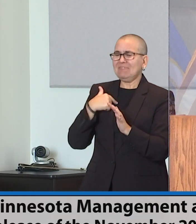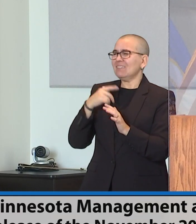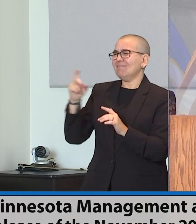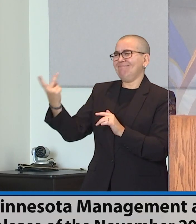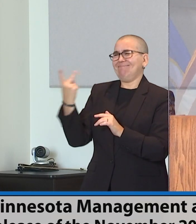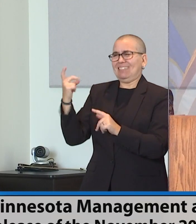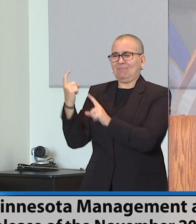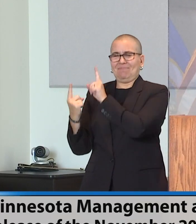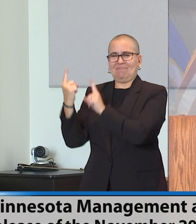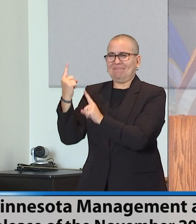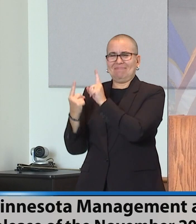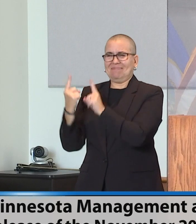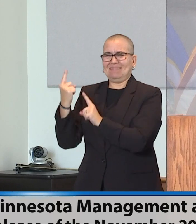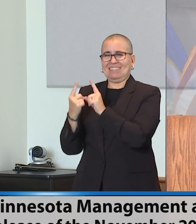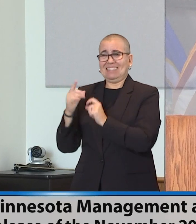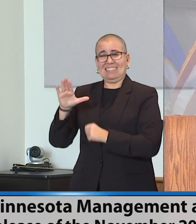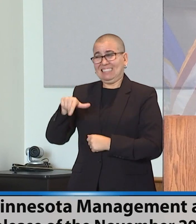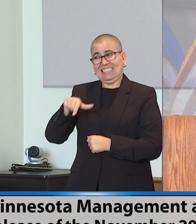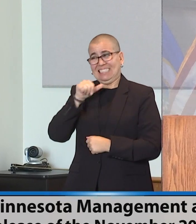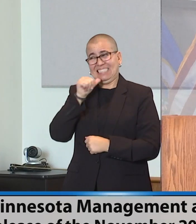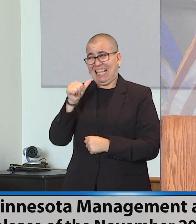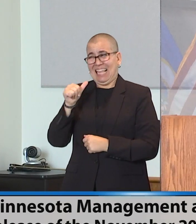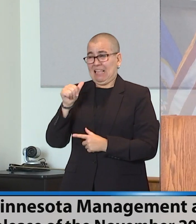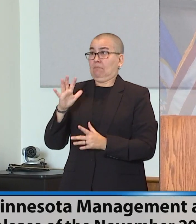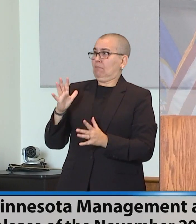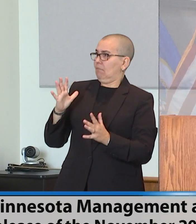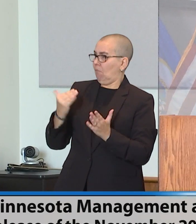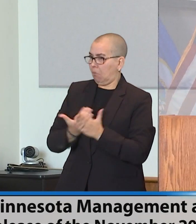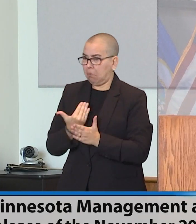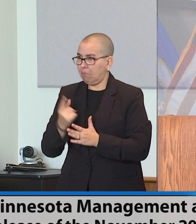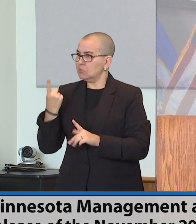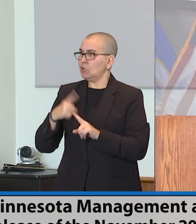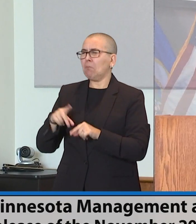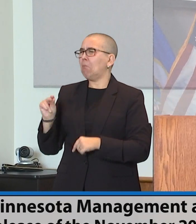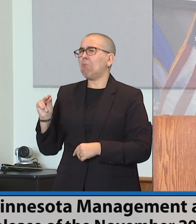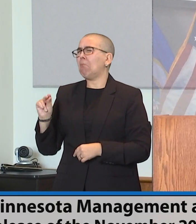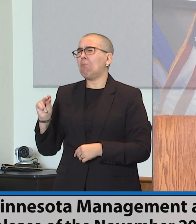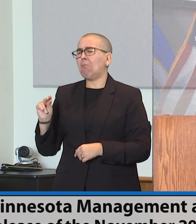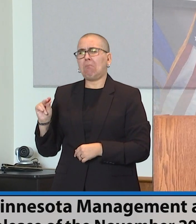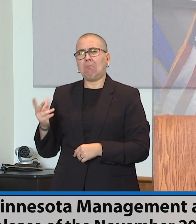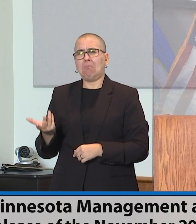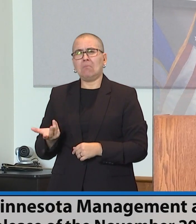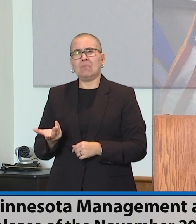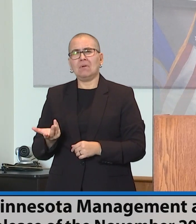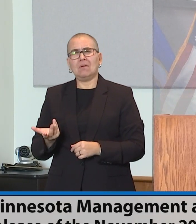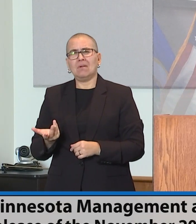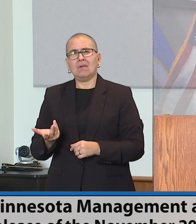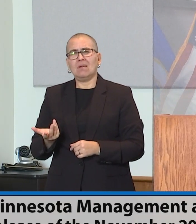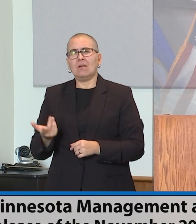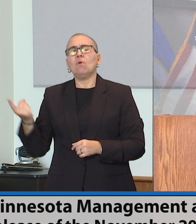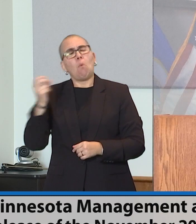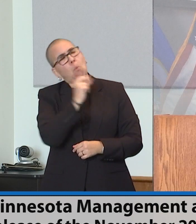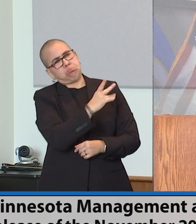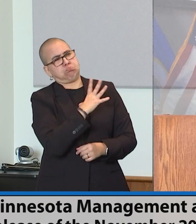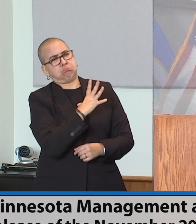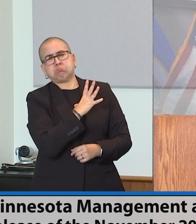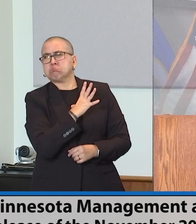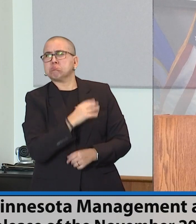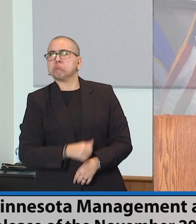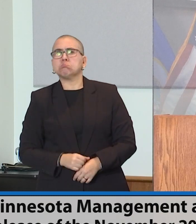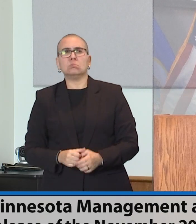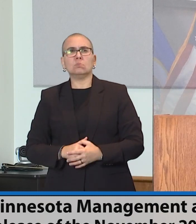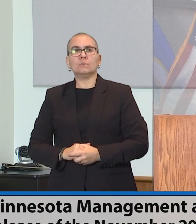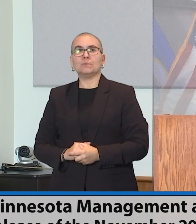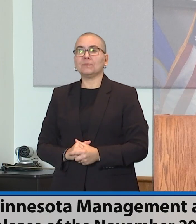unprecedented. I'm pretty sure it's not, but we'll go through the archives and make sure. Commissioner, Commissioner, my